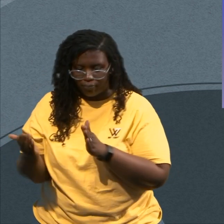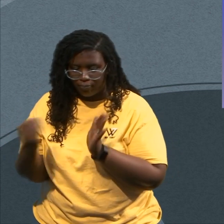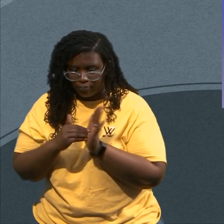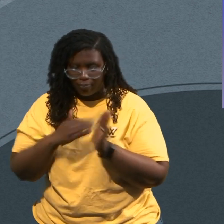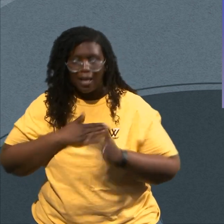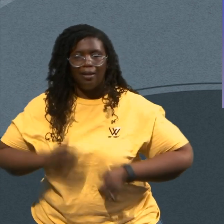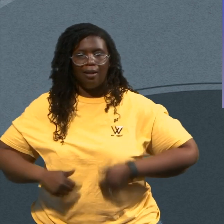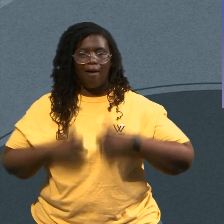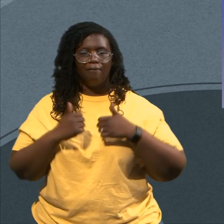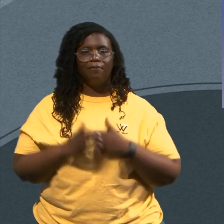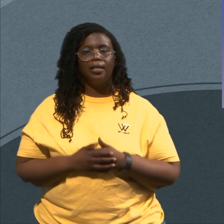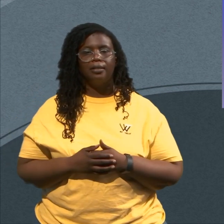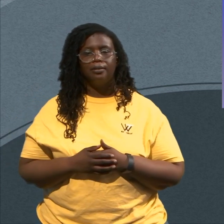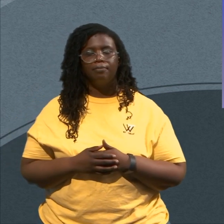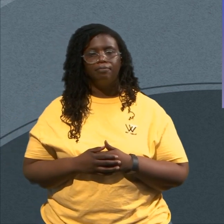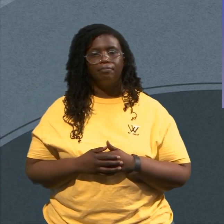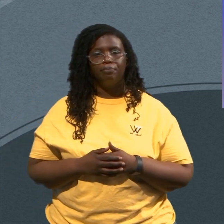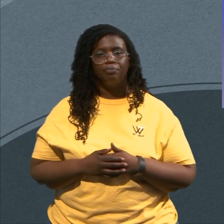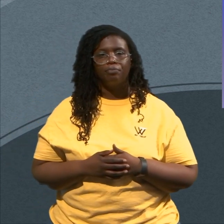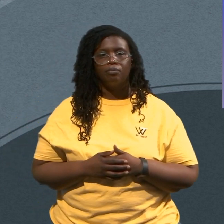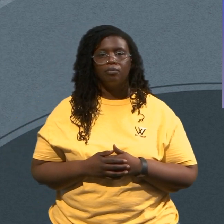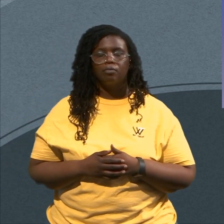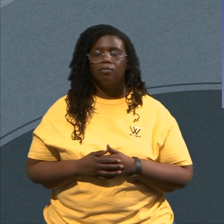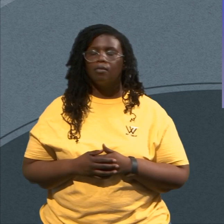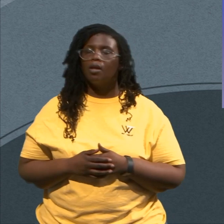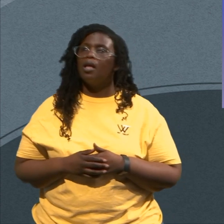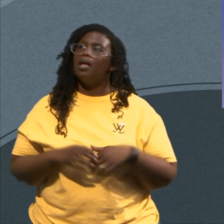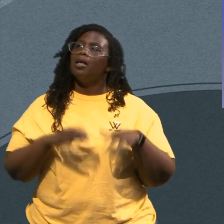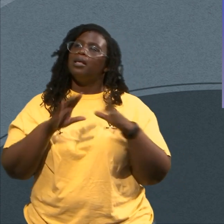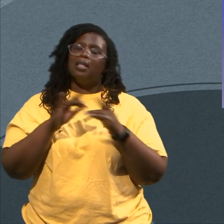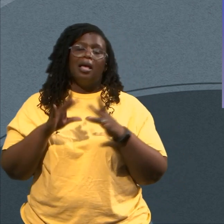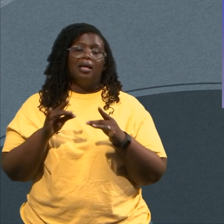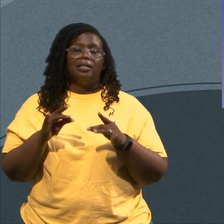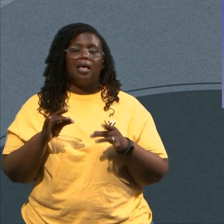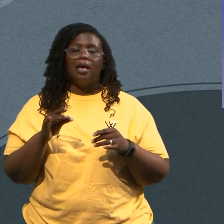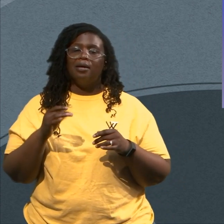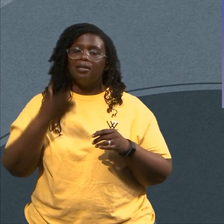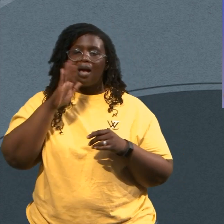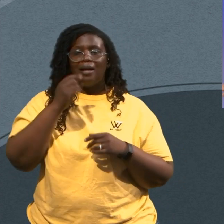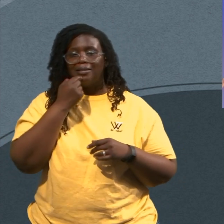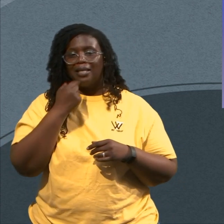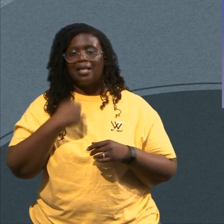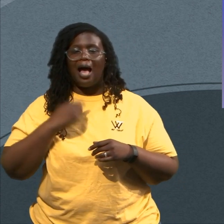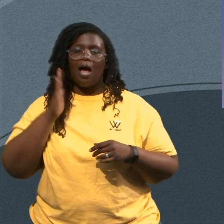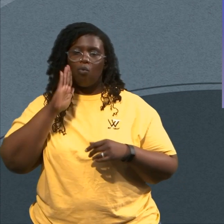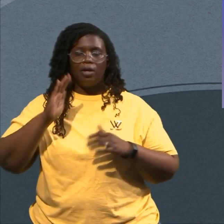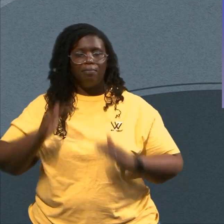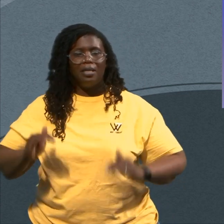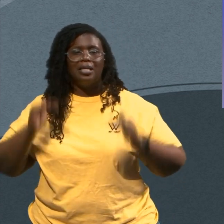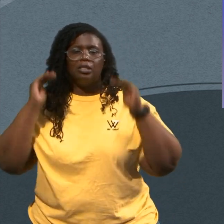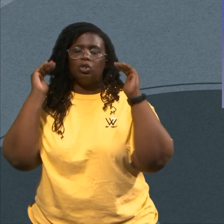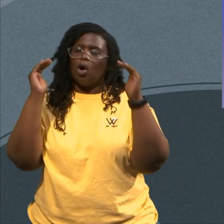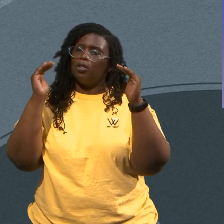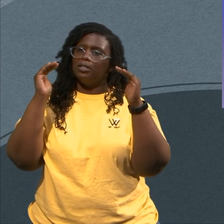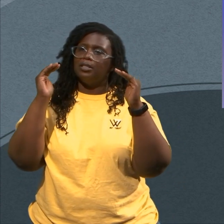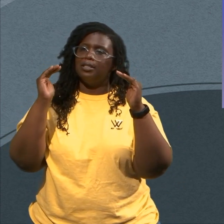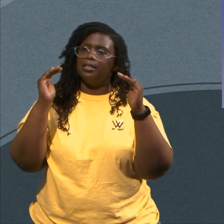I Will Be Exalted Watch This Among The Nations He Goes Deeper